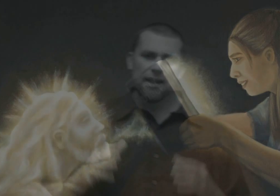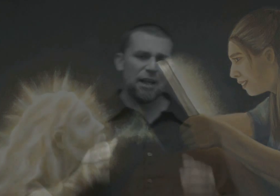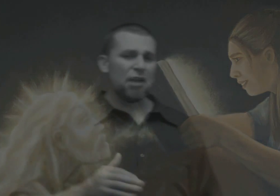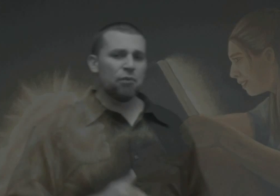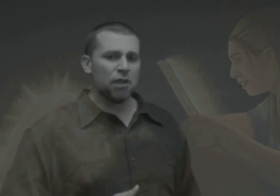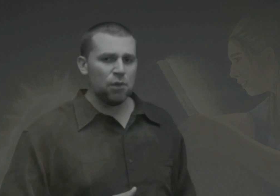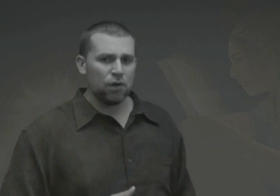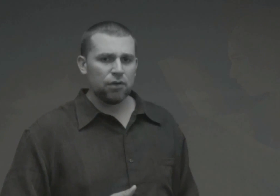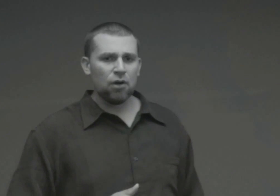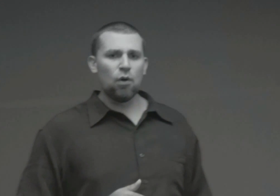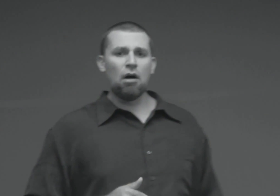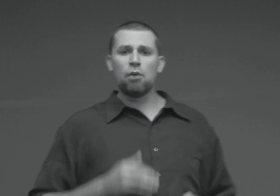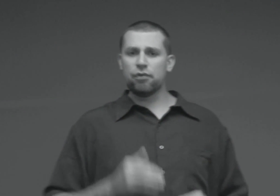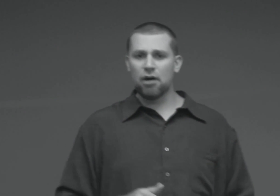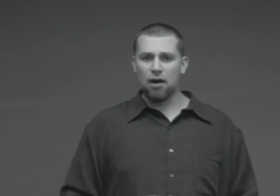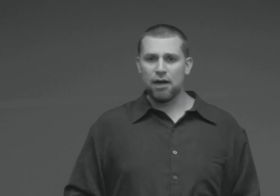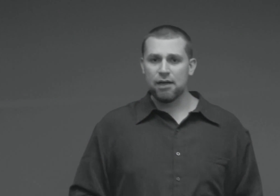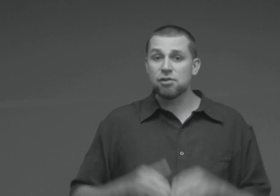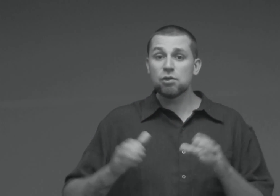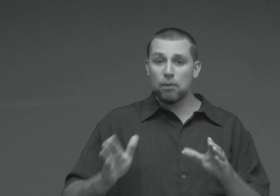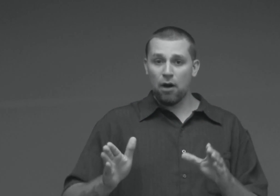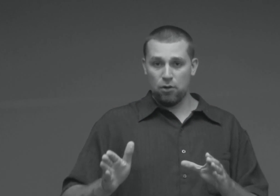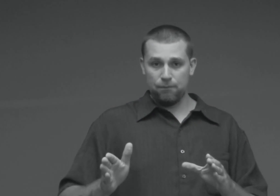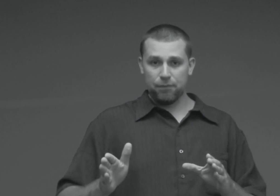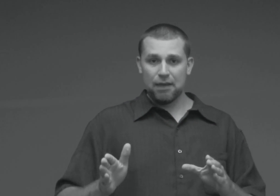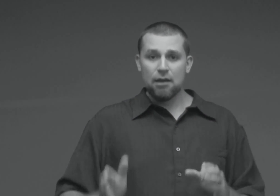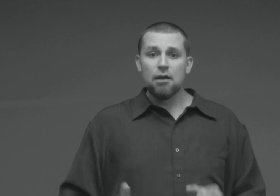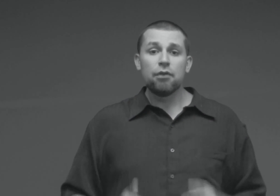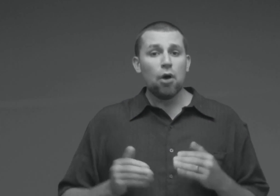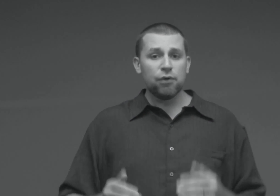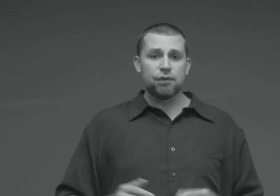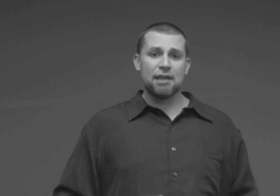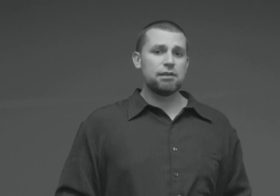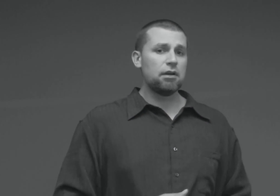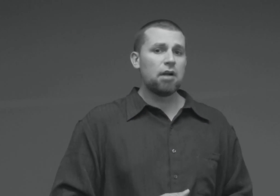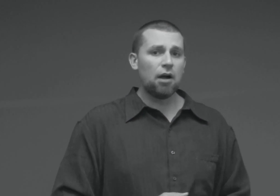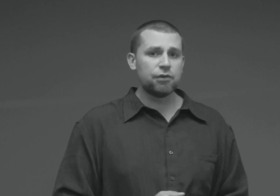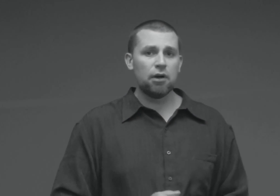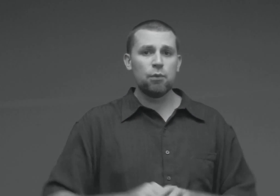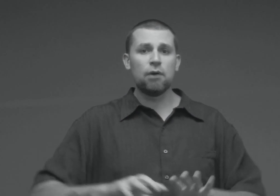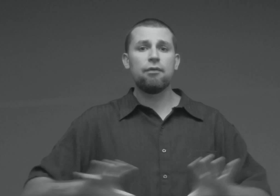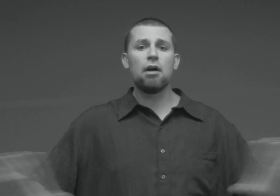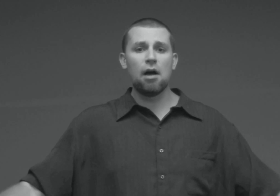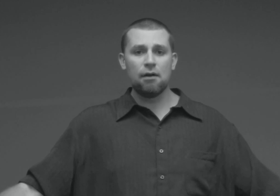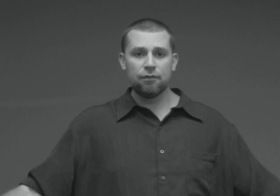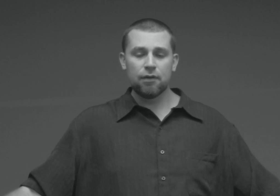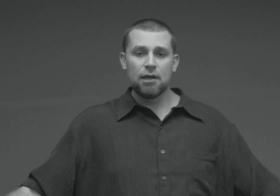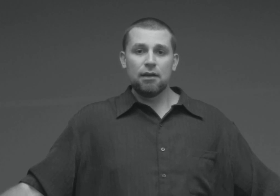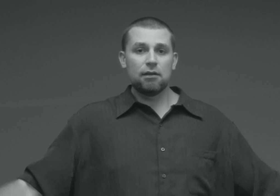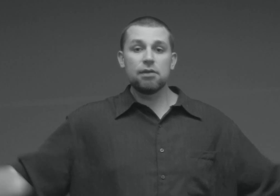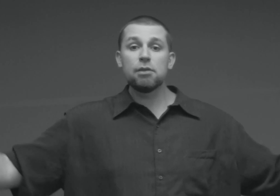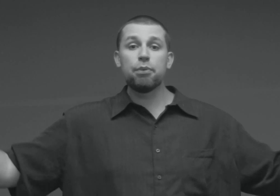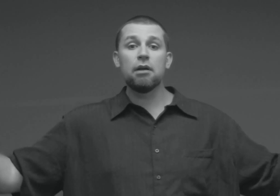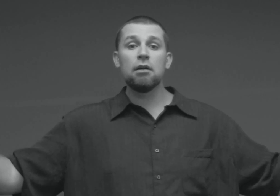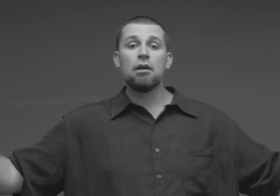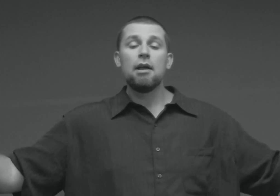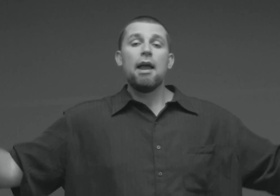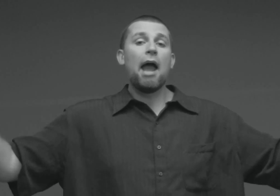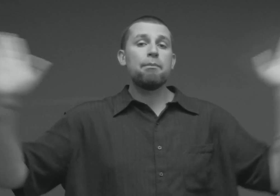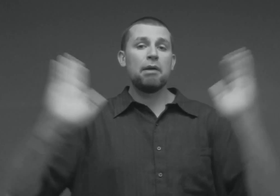If they really want to go on with God and swim home, those things that are contrary will fall off, disappear, and be